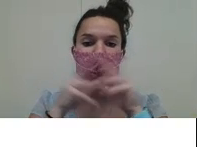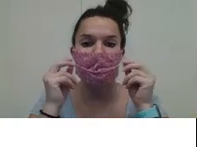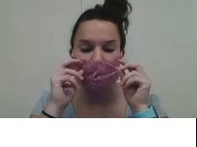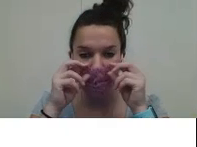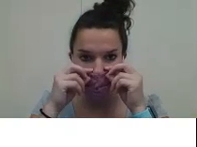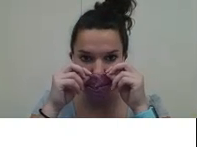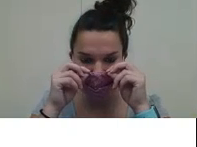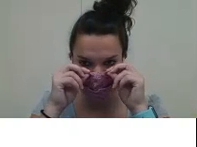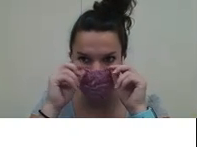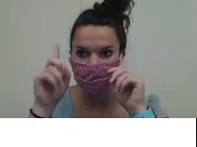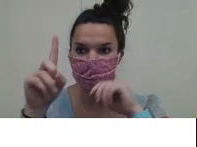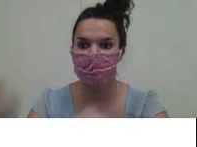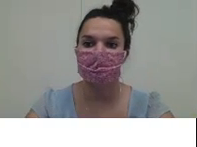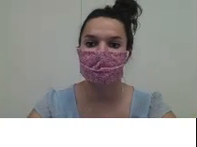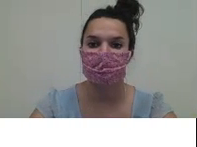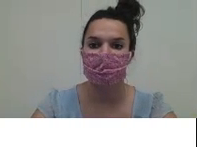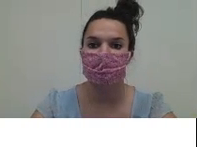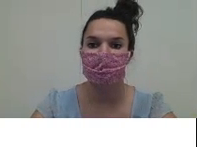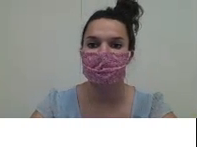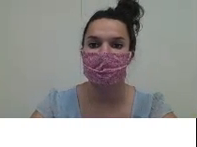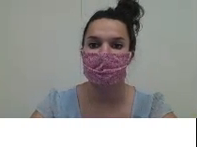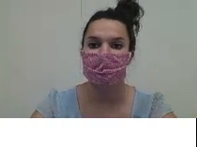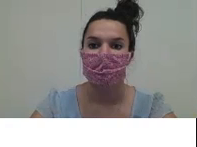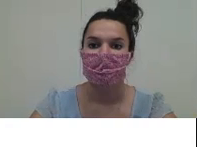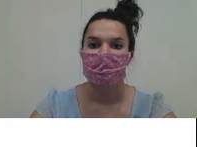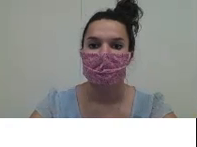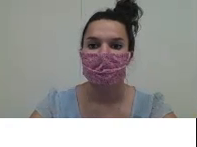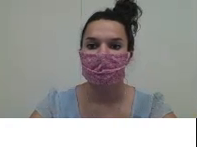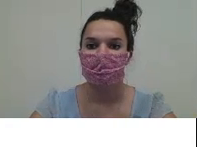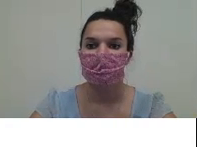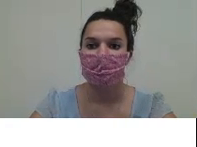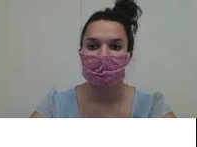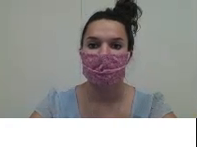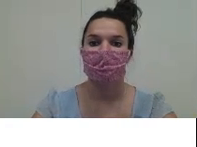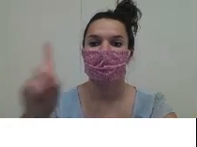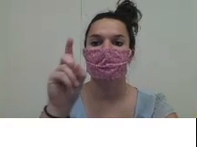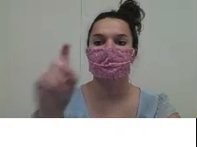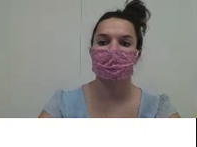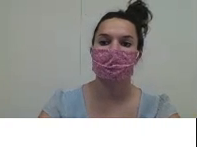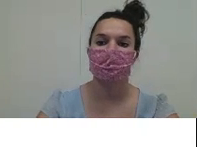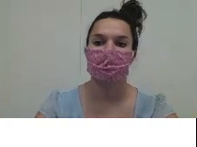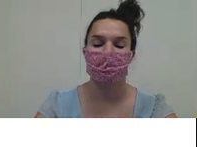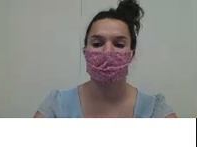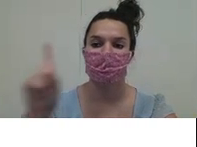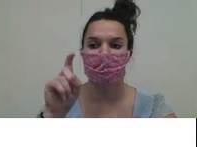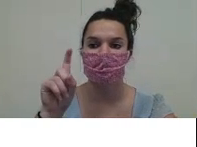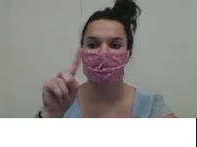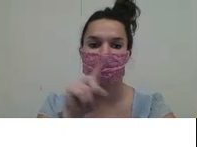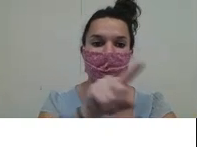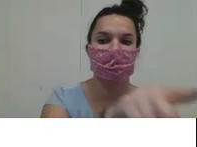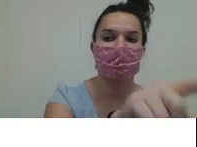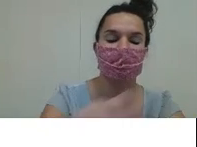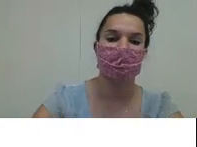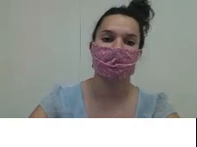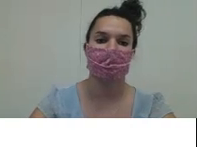Yeah. Well, let's count it. Let's make sure it's five. So we're going to point. I'm going to do my little pin and you're going to point with your finger. Okay.